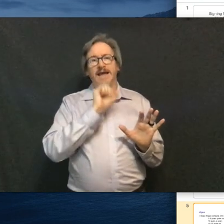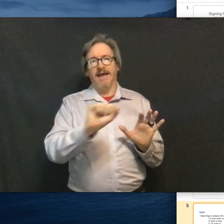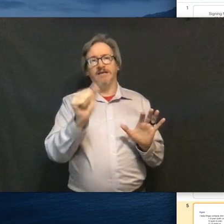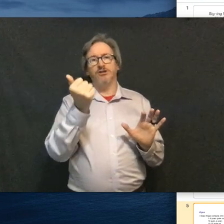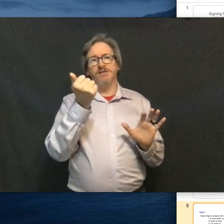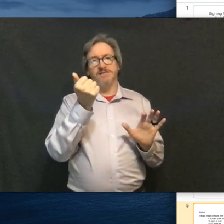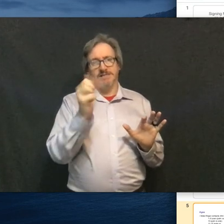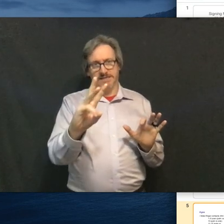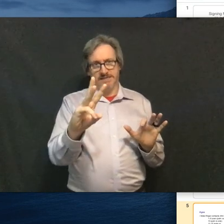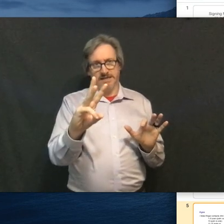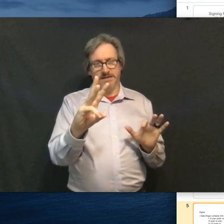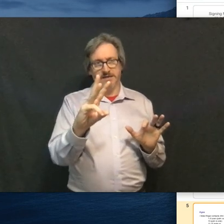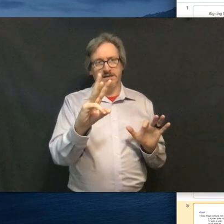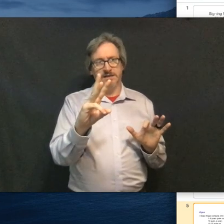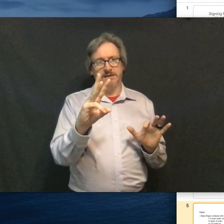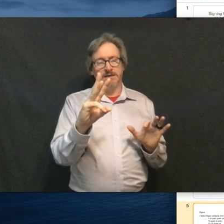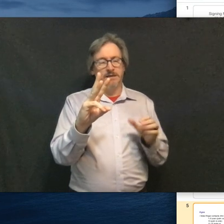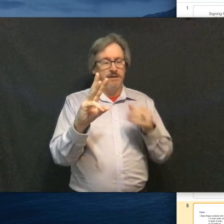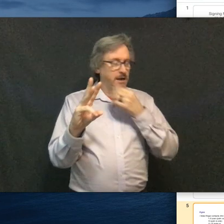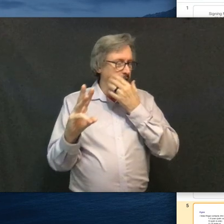Sixteen. Age sixteen.